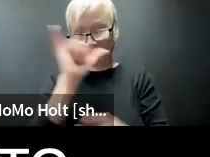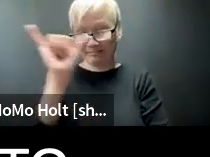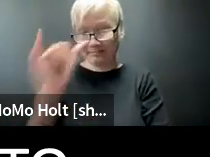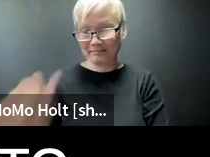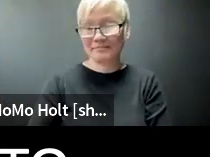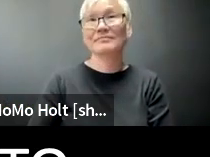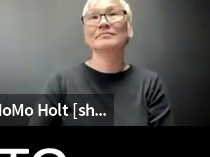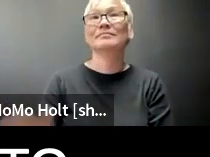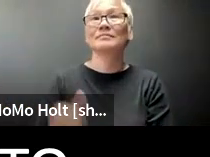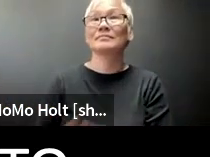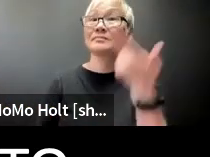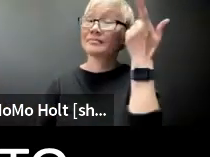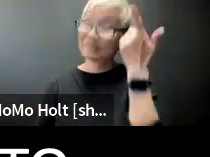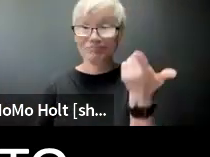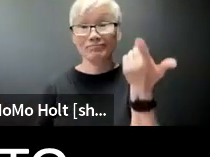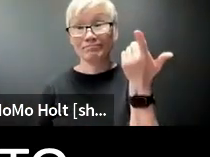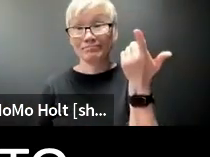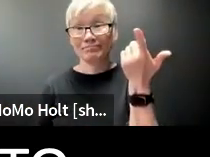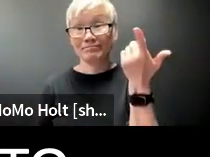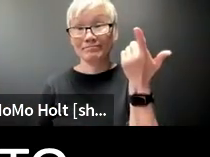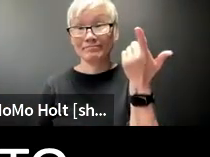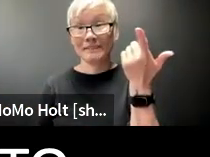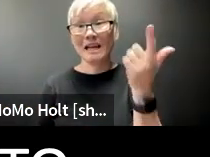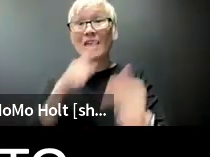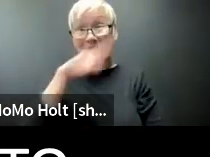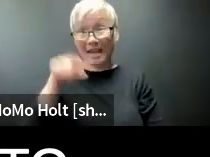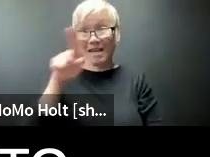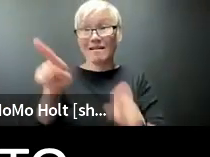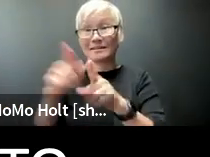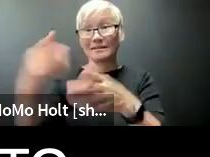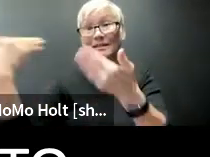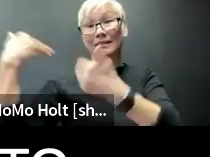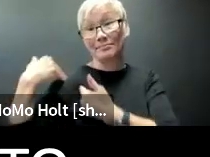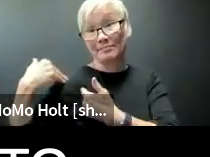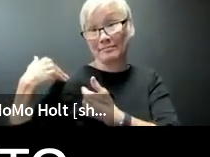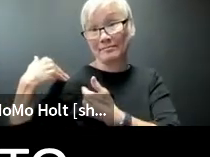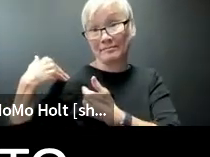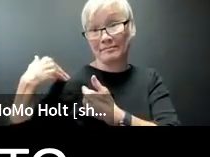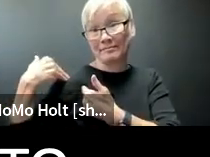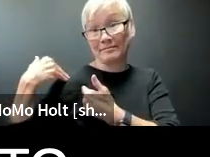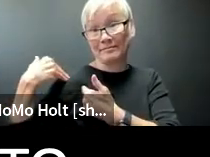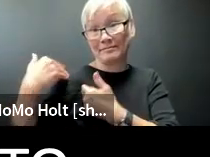and when something happens it does impact